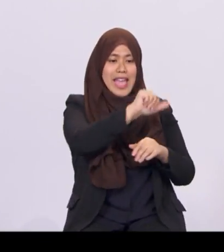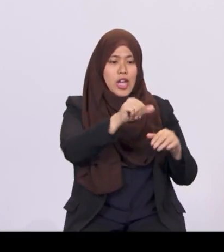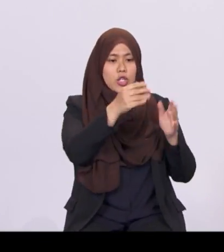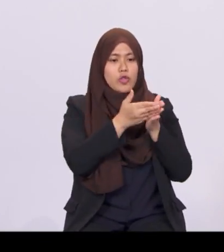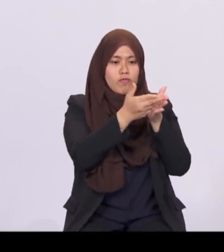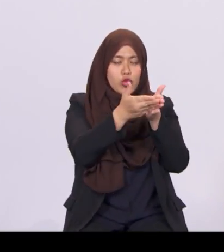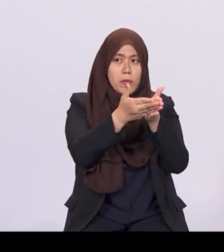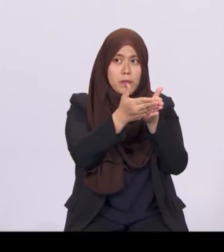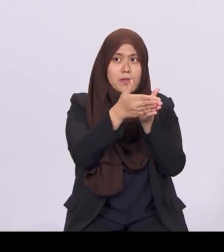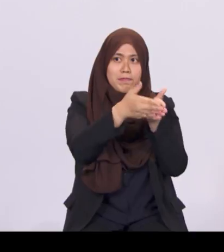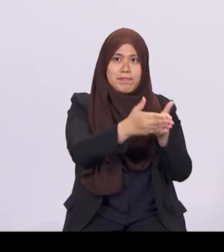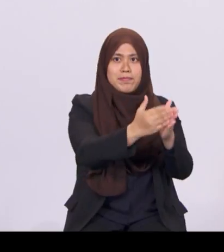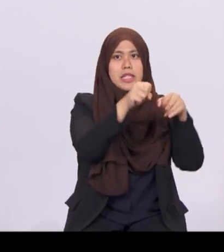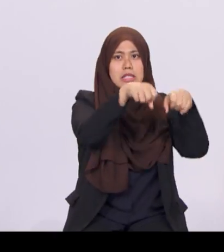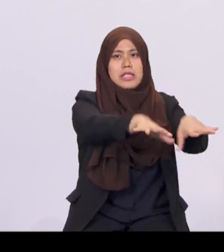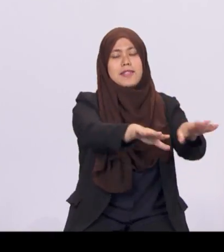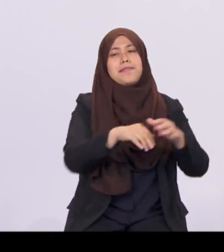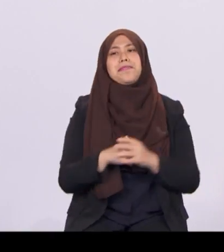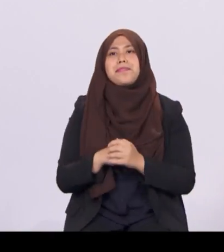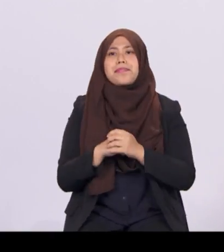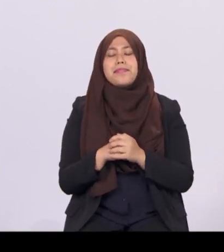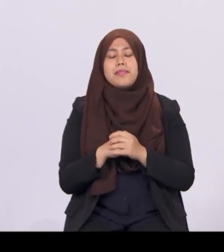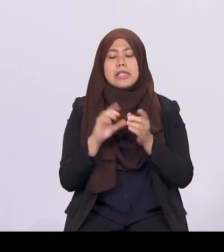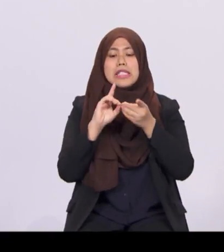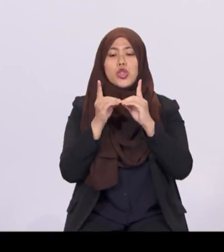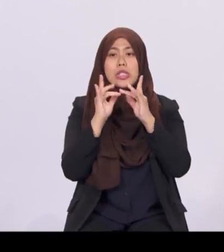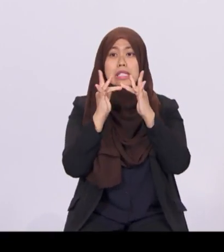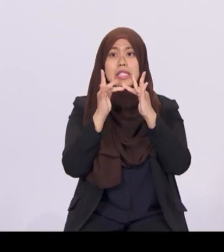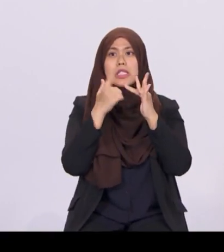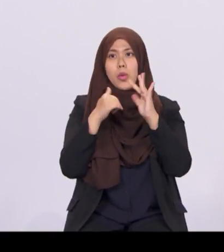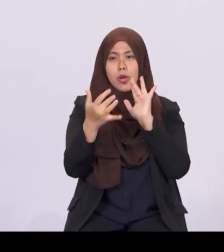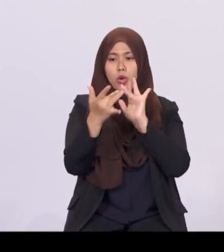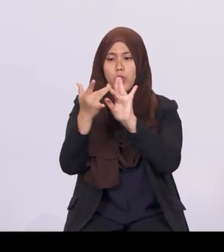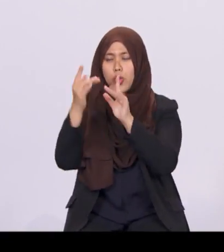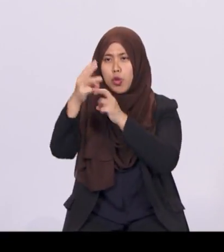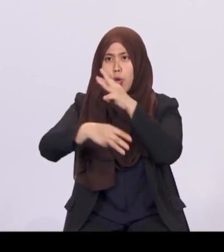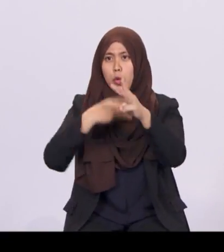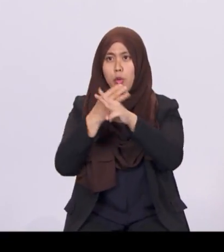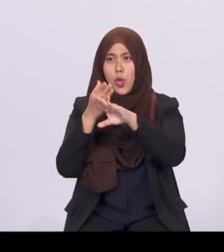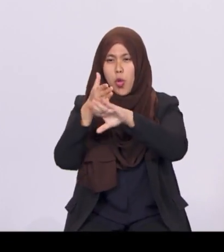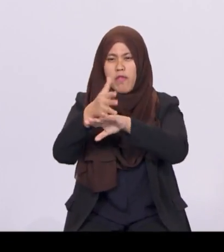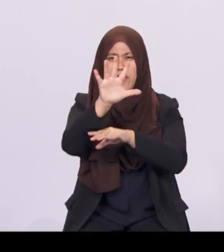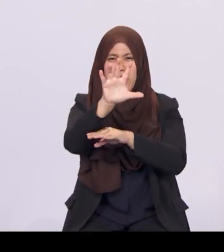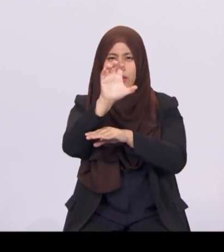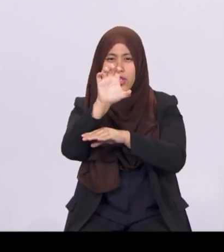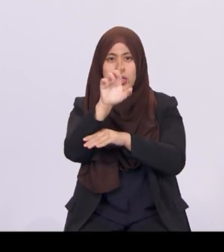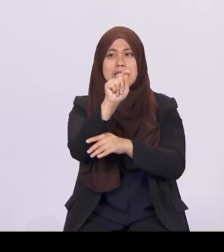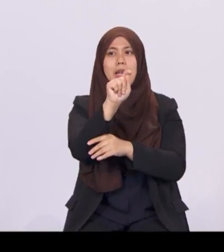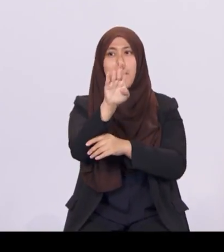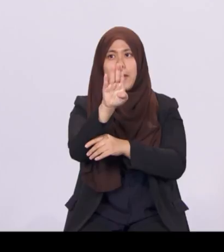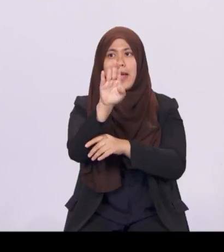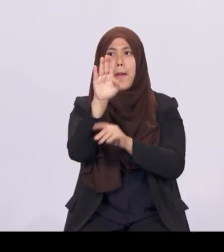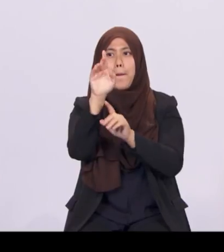Digitally, we are connected to the world with over 500 terabits per second of potential capacity.